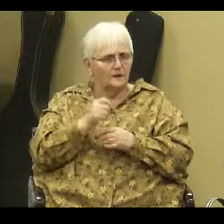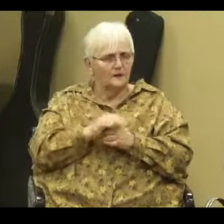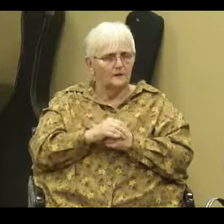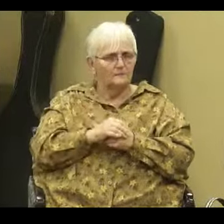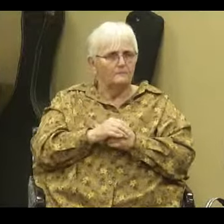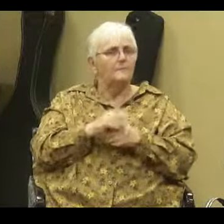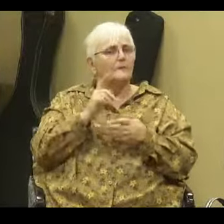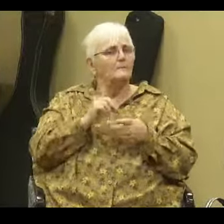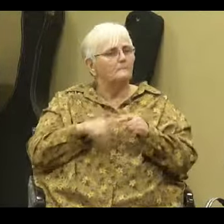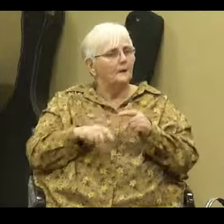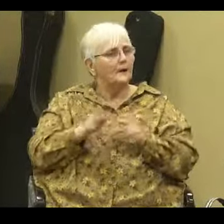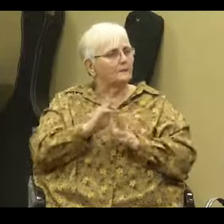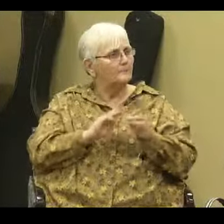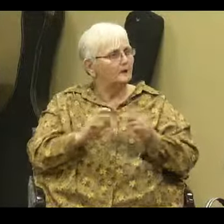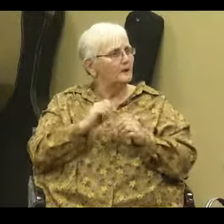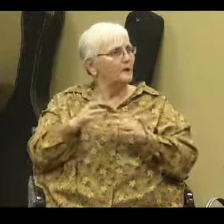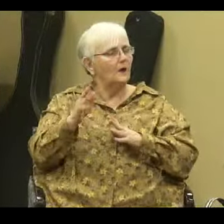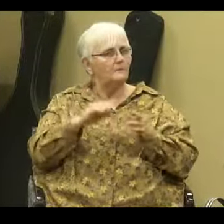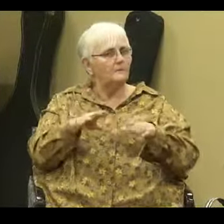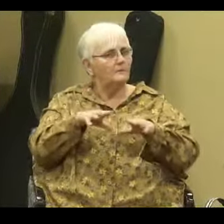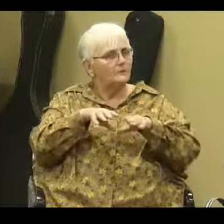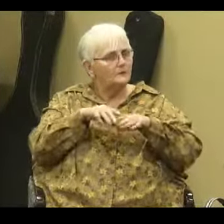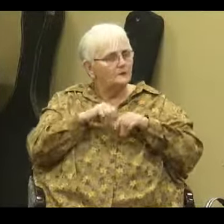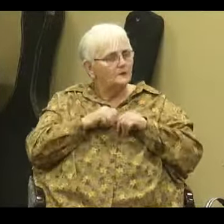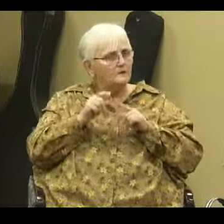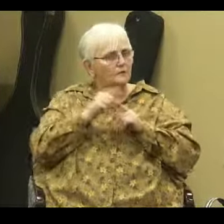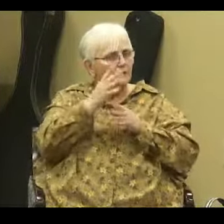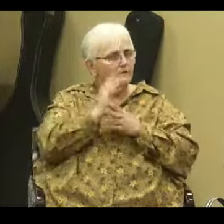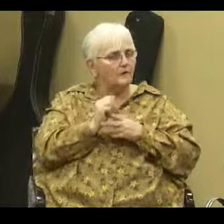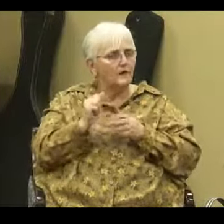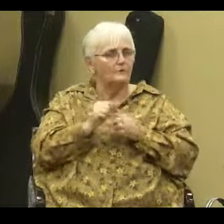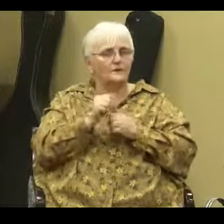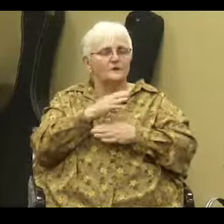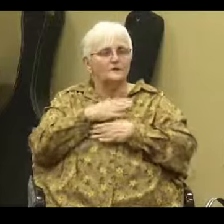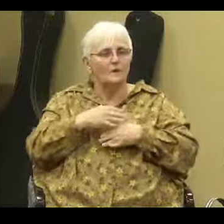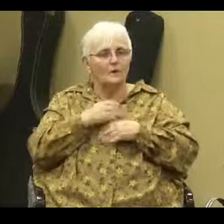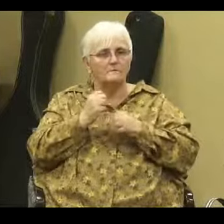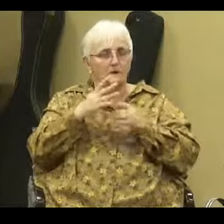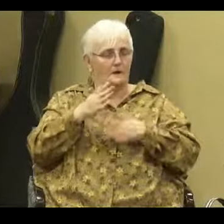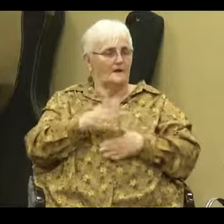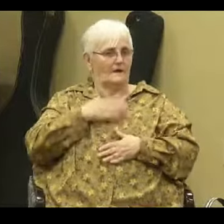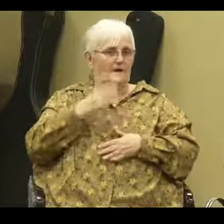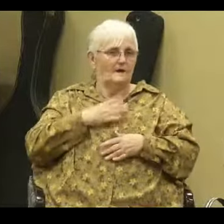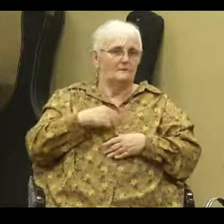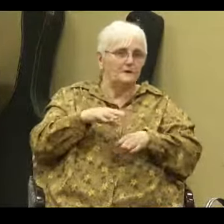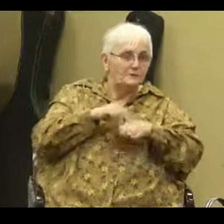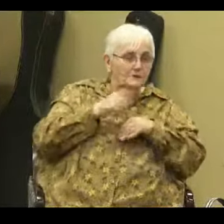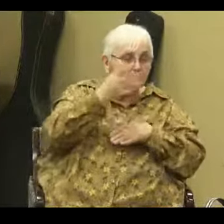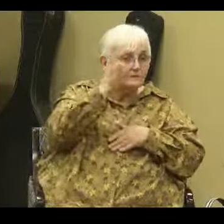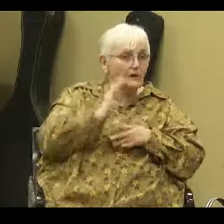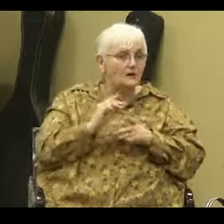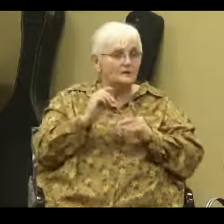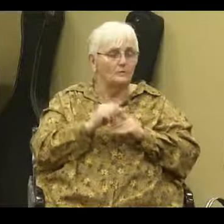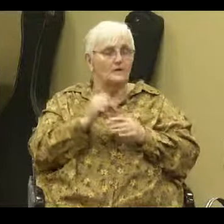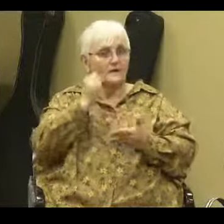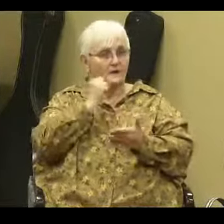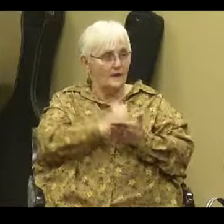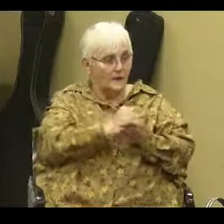Remember, people, a lot of people receive the word of God with joy. Many are glad to receive God's word. It helps them in ways